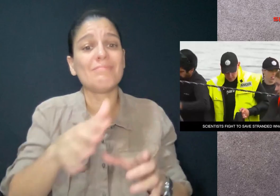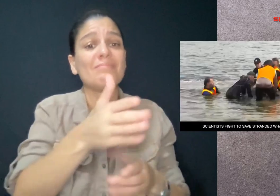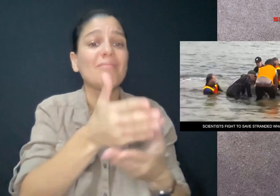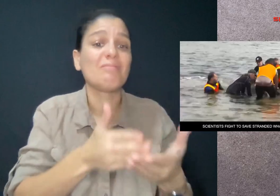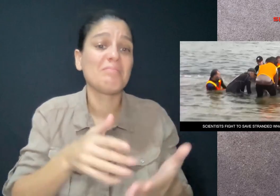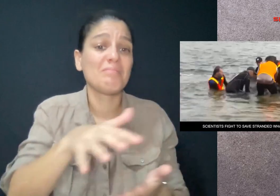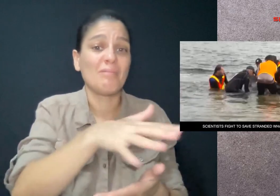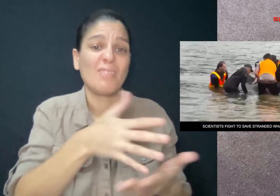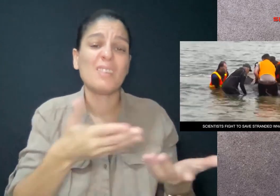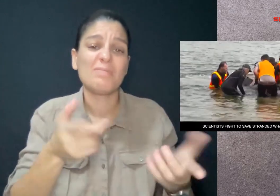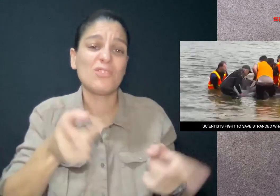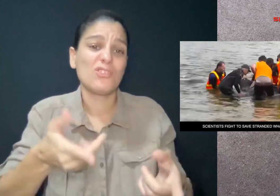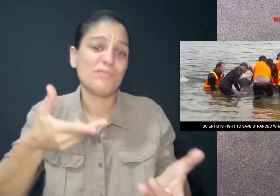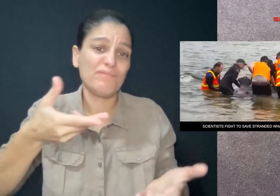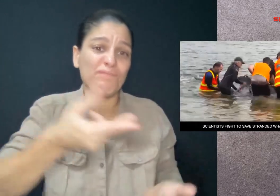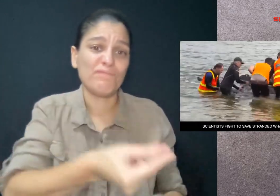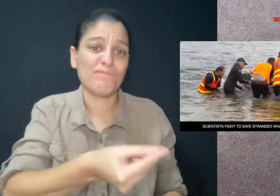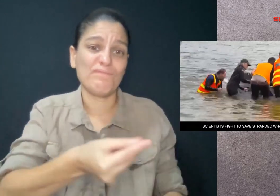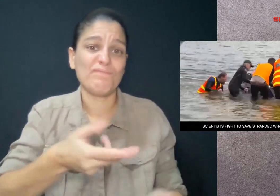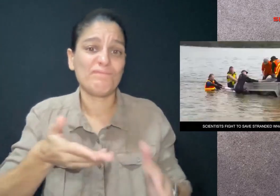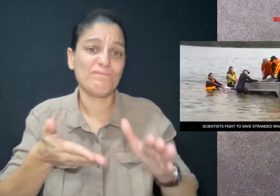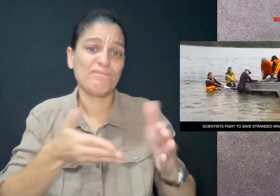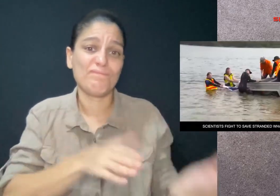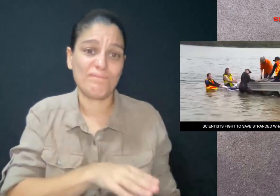Some of the whales had to be euthanized.